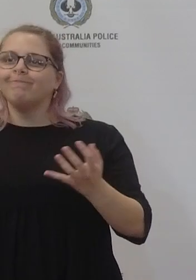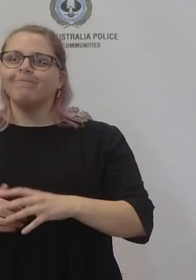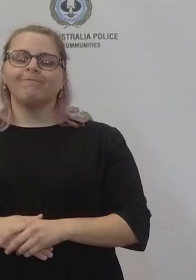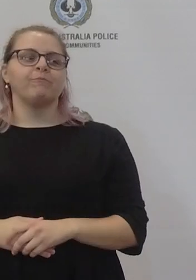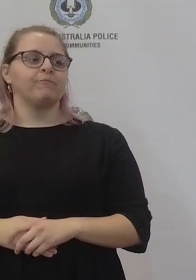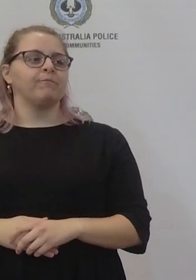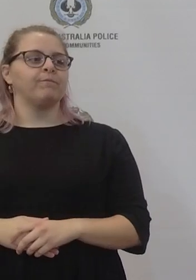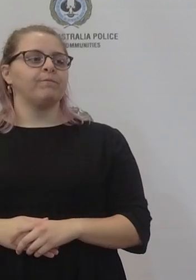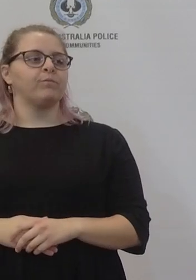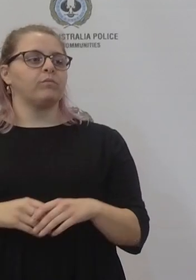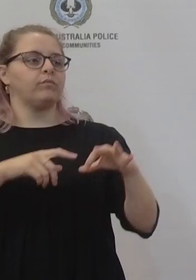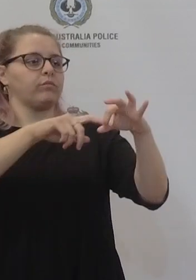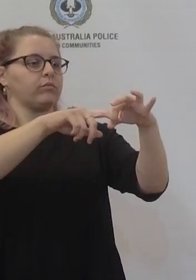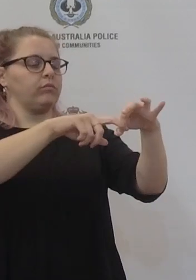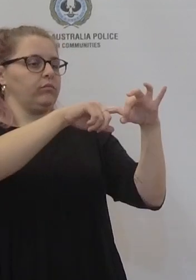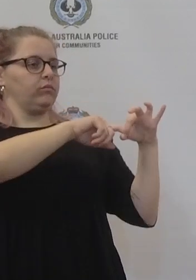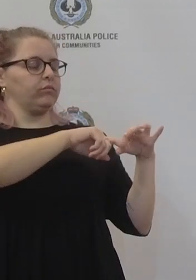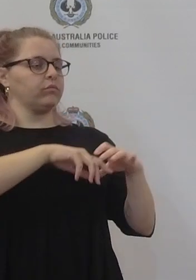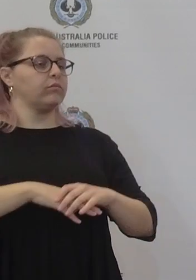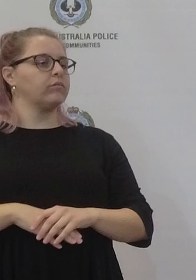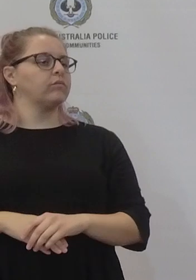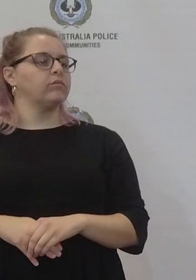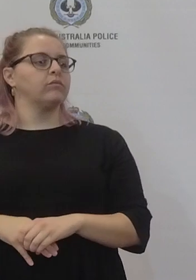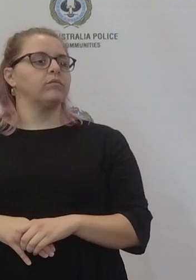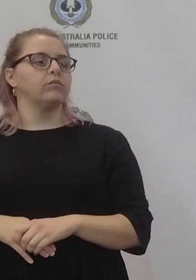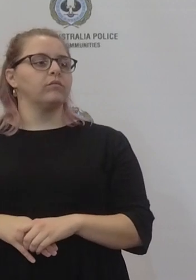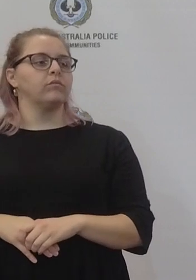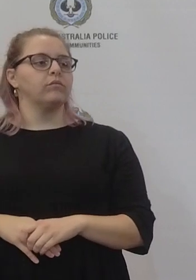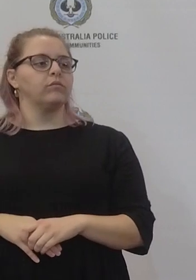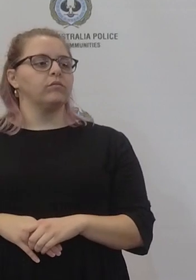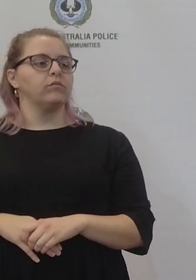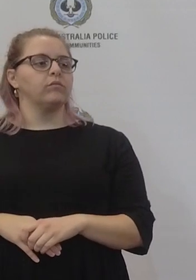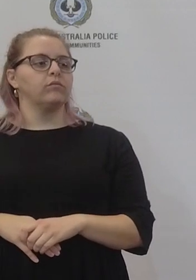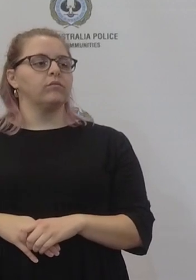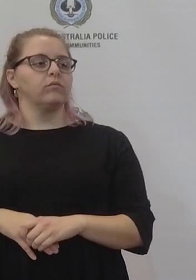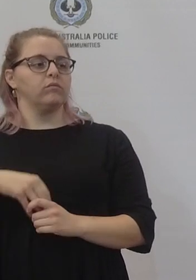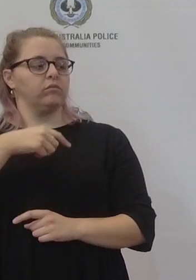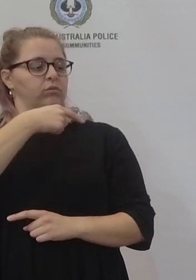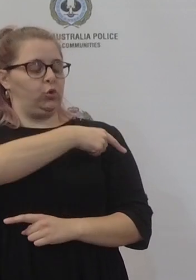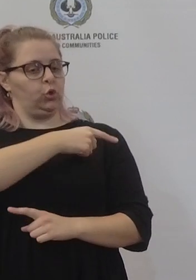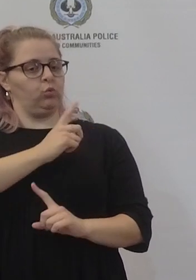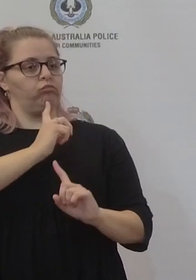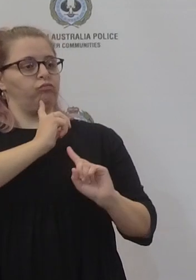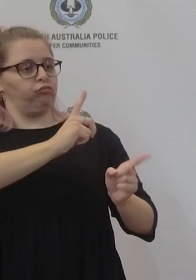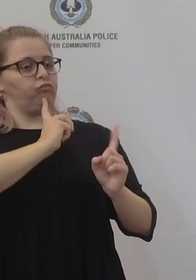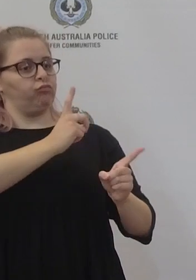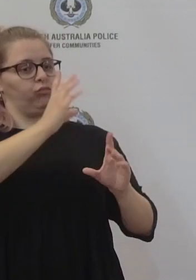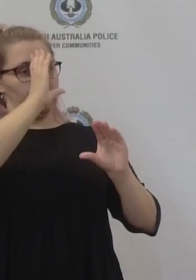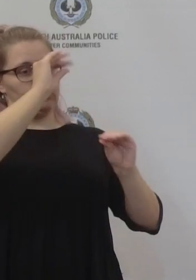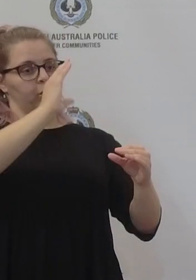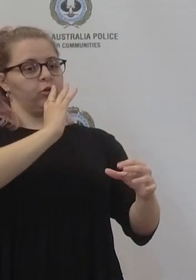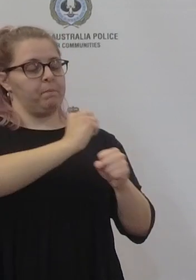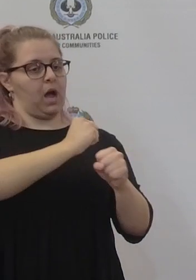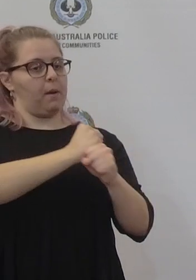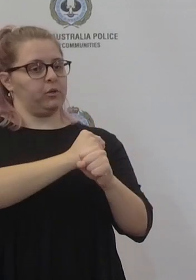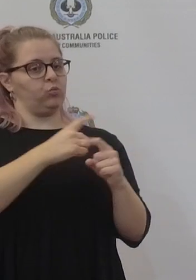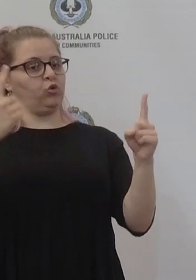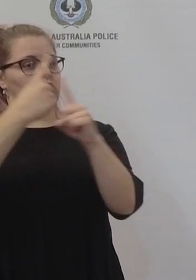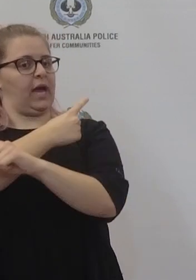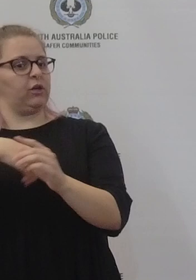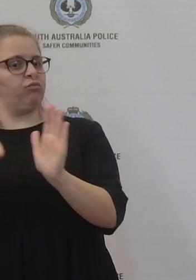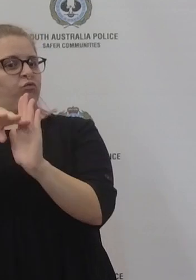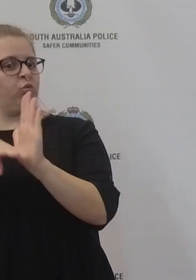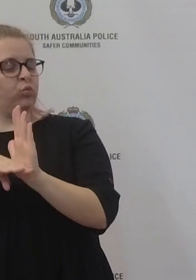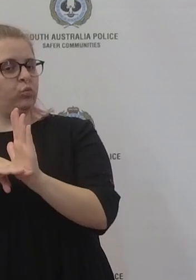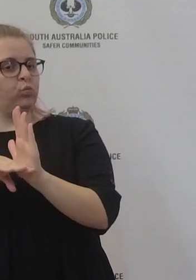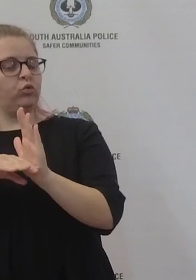to this but did you actually provide advice that paved the way for these mandates to go or i know do